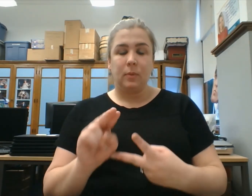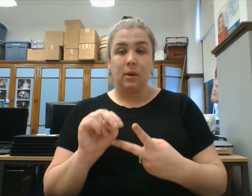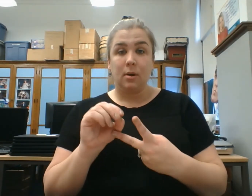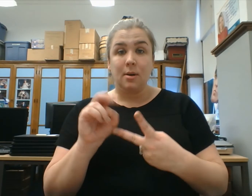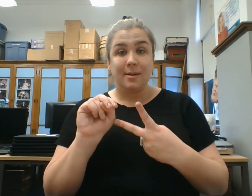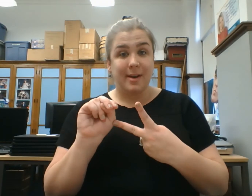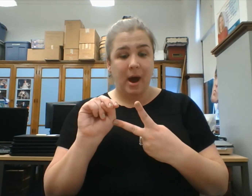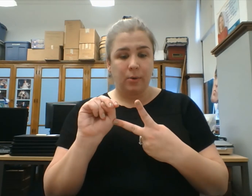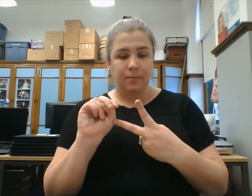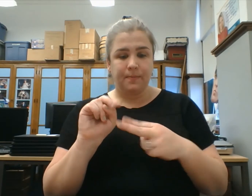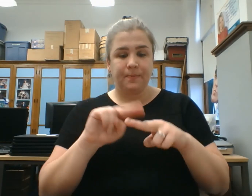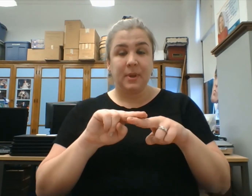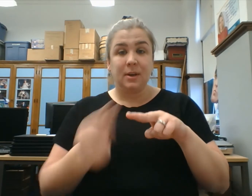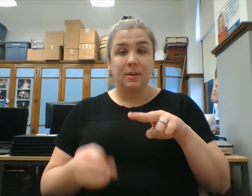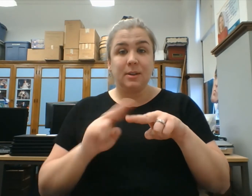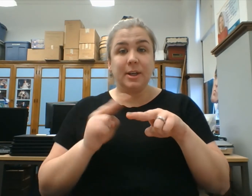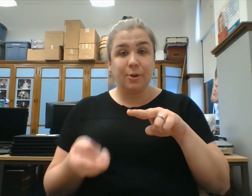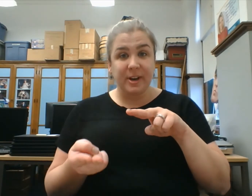Noun. Decrease.